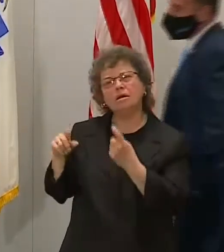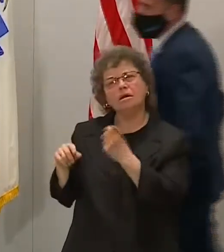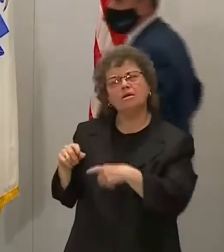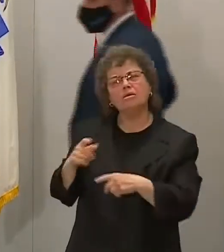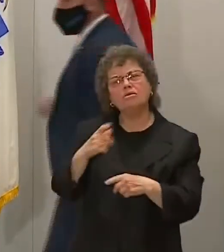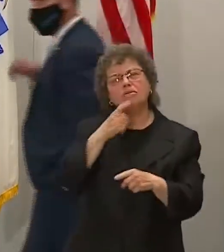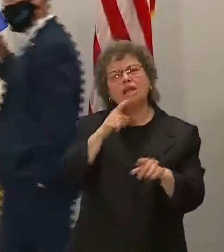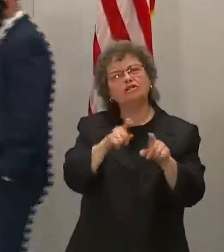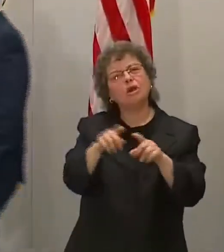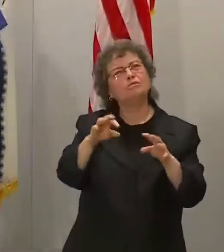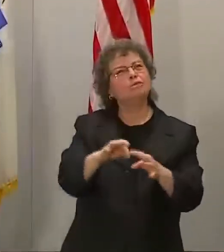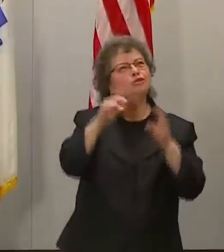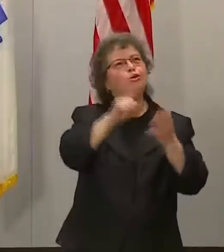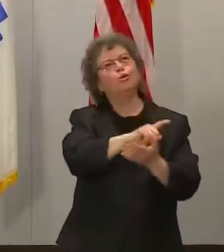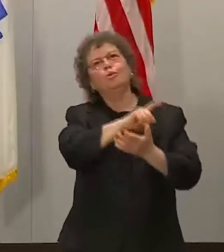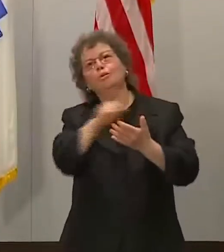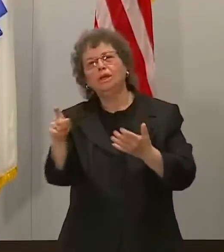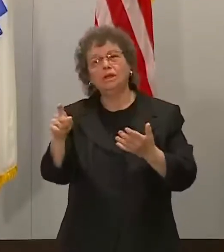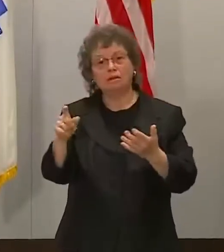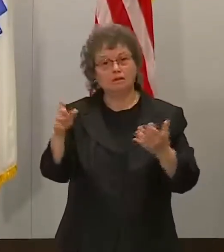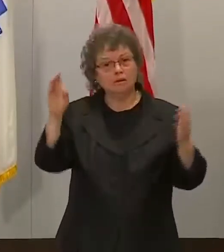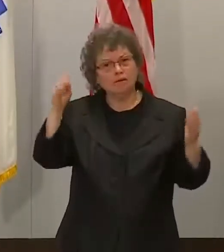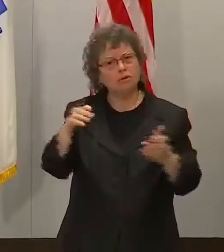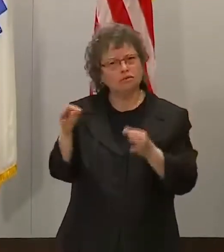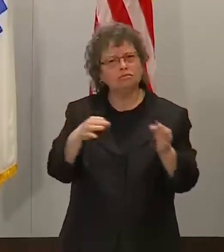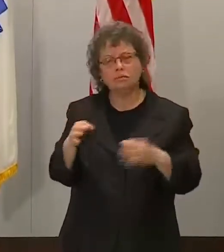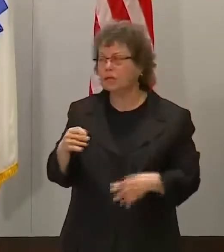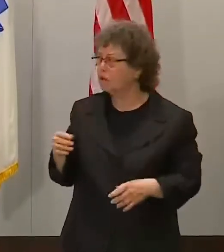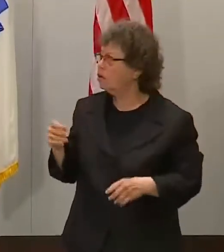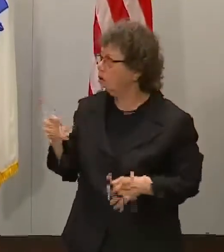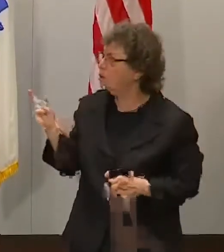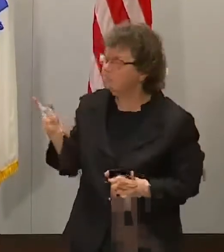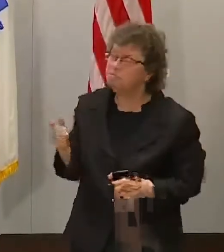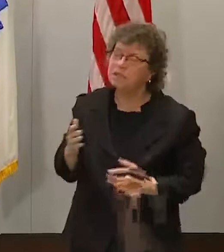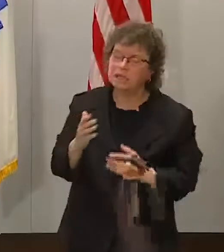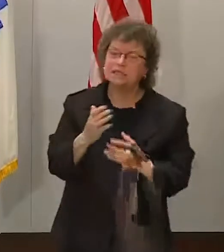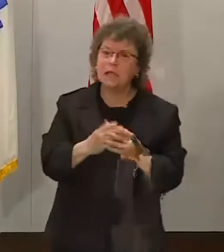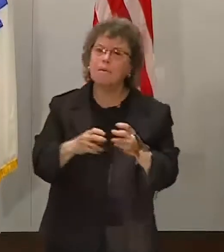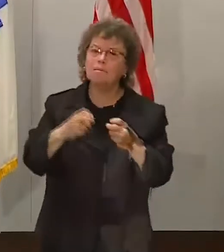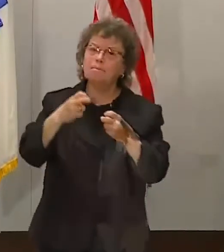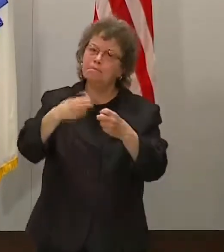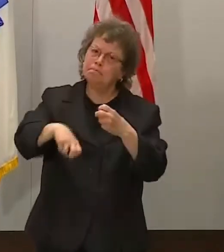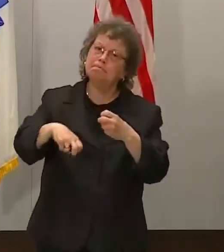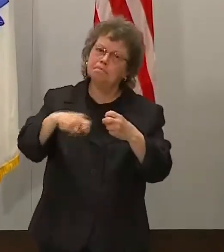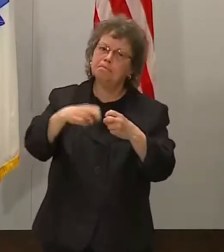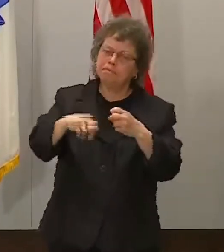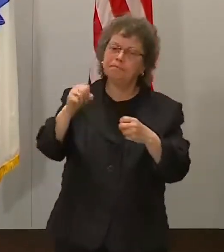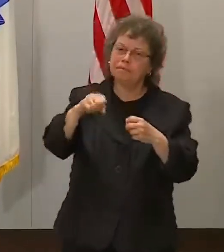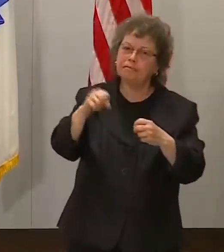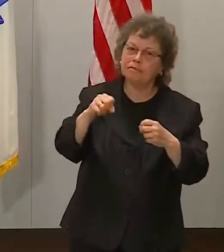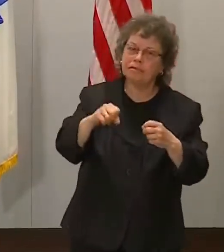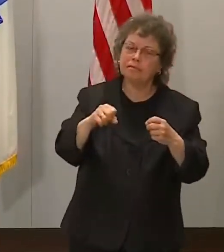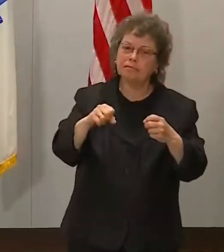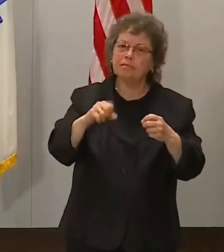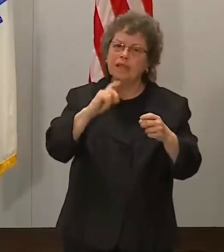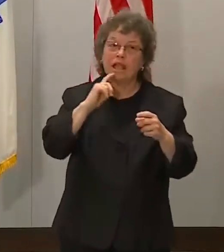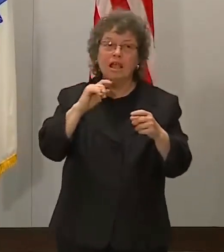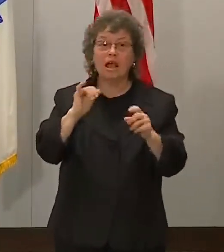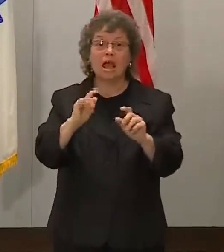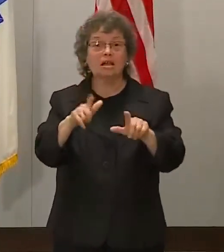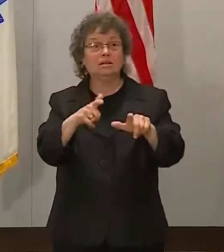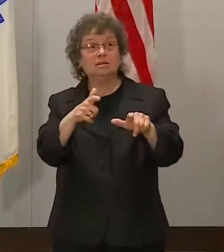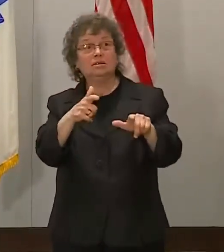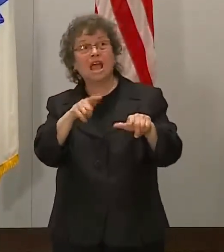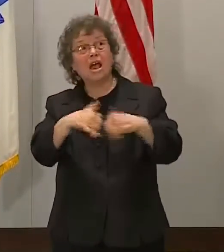focus on certain communities. Well, there are challenges. One of them that we addressed, like in light speed, was